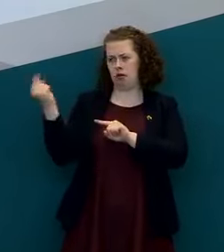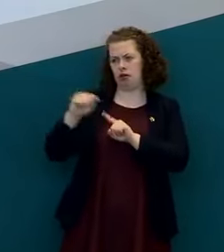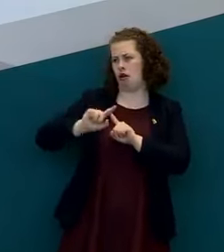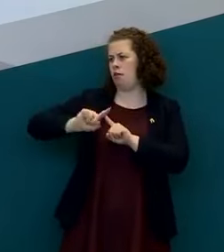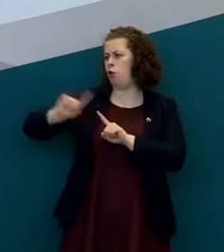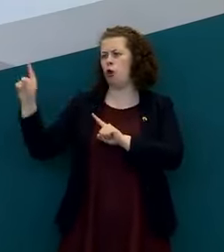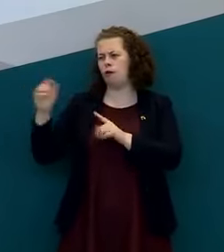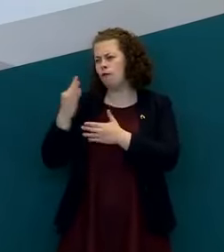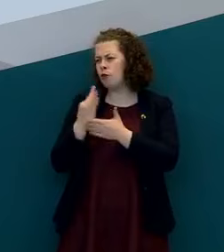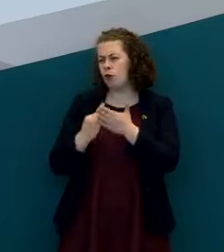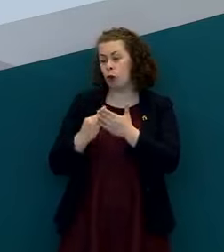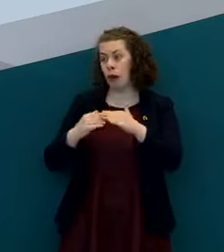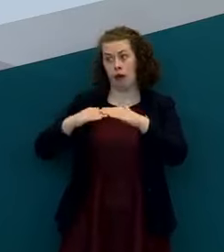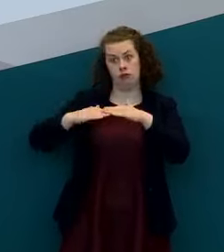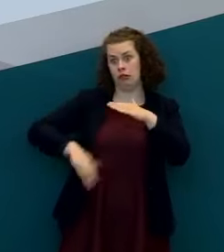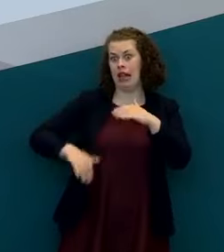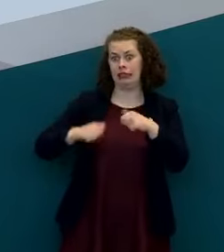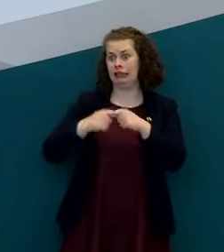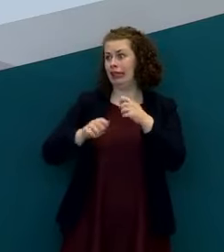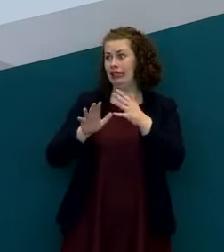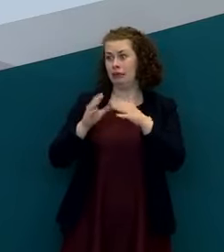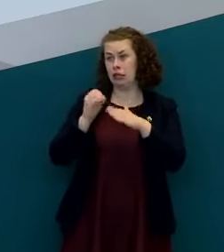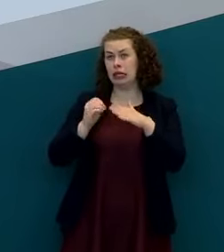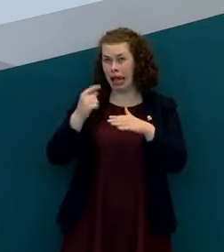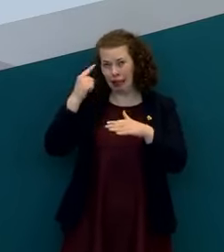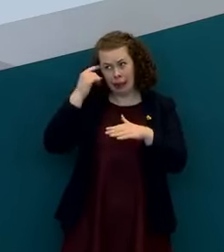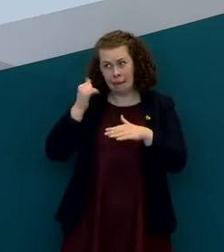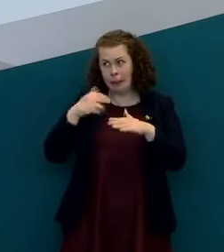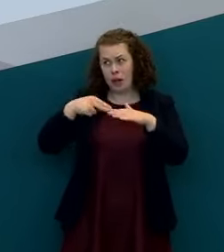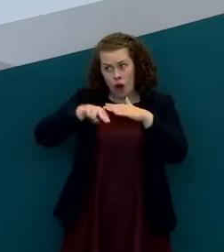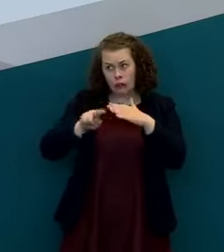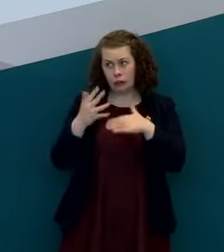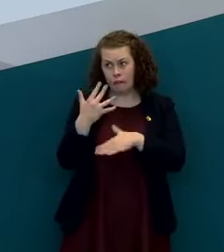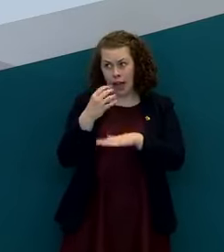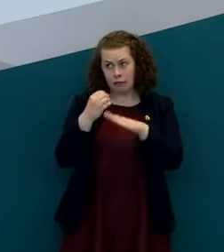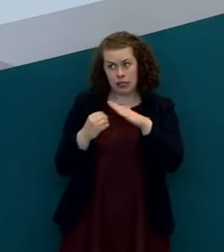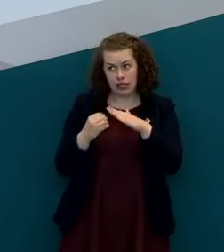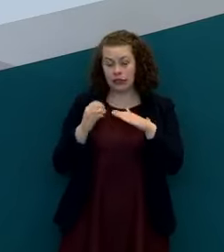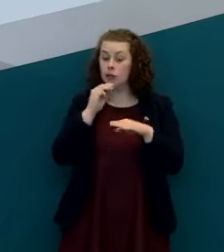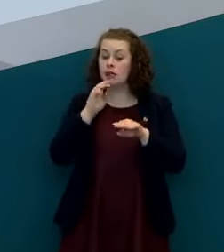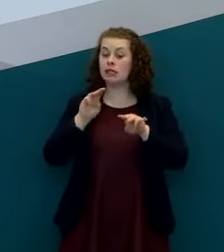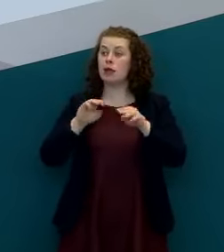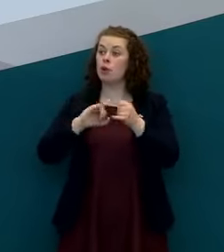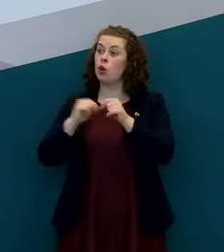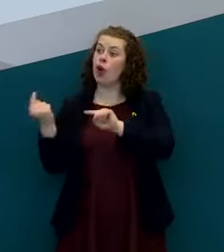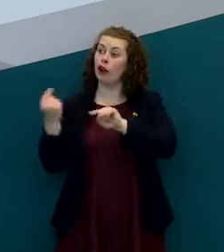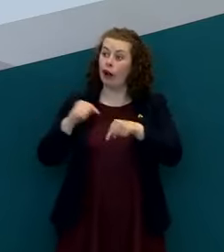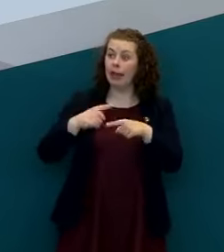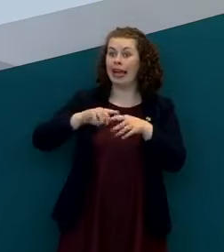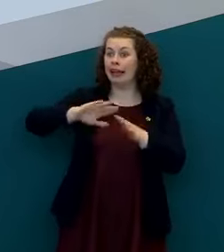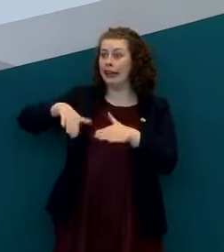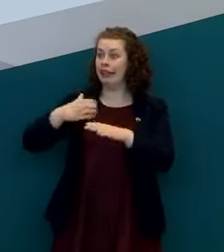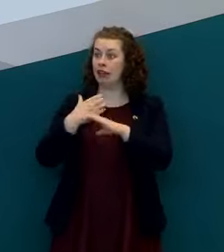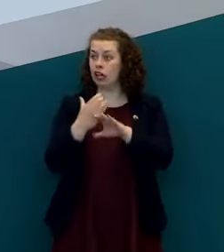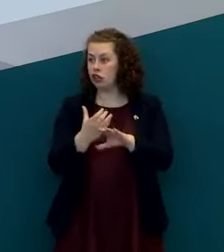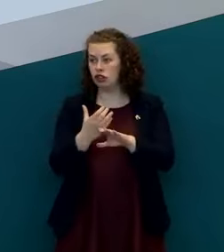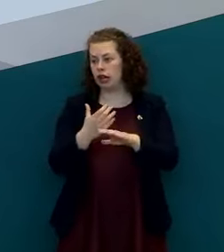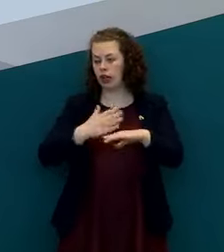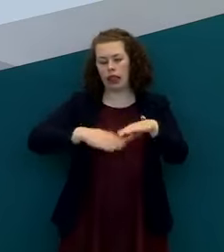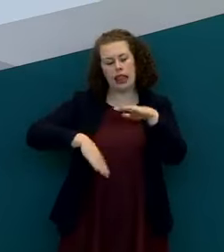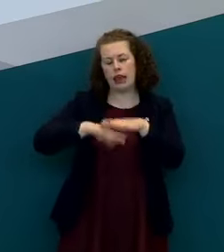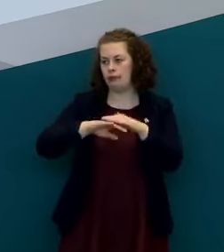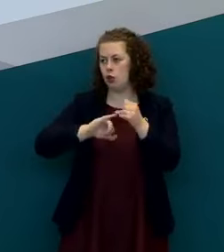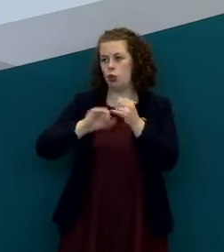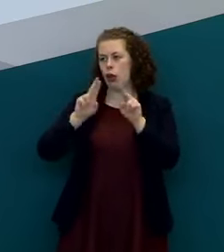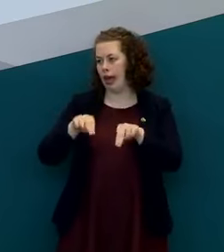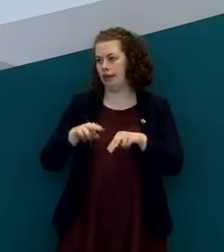well below 10 perhaps even below five percent and the kinds of people coming through and the numbers of people coming through are very very limited in terms